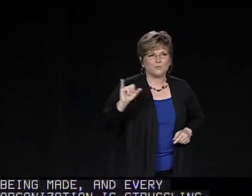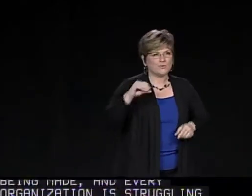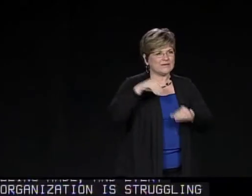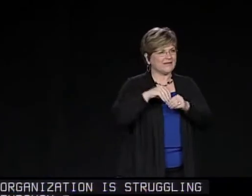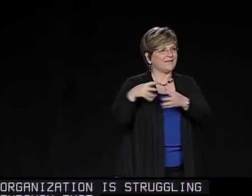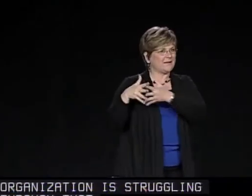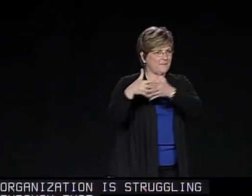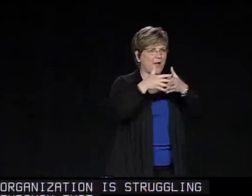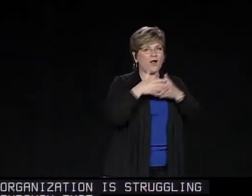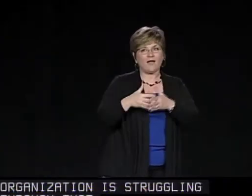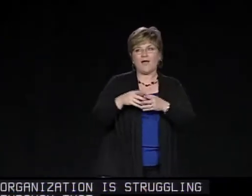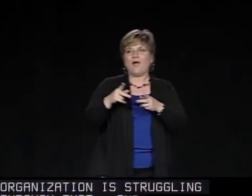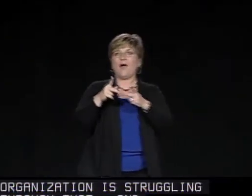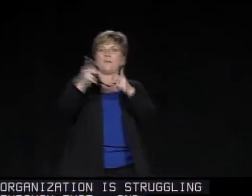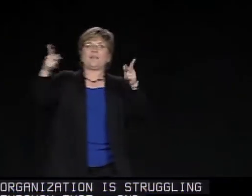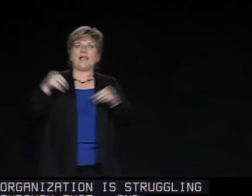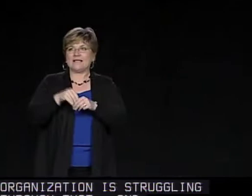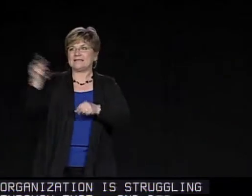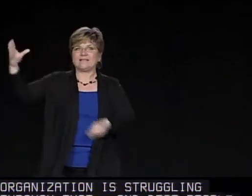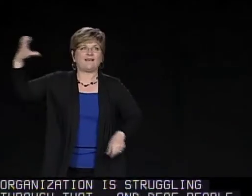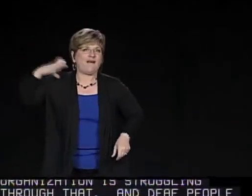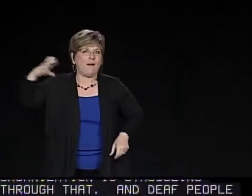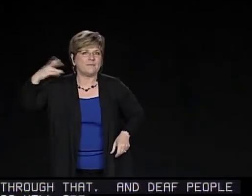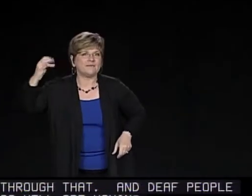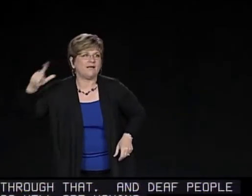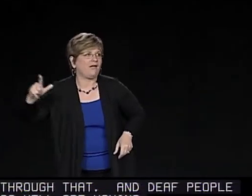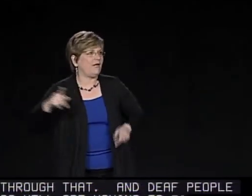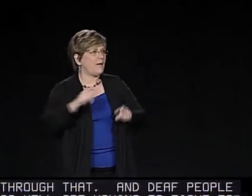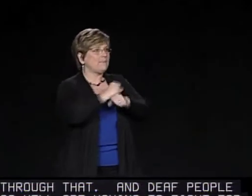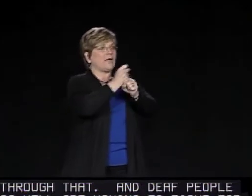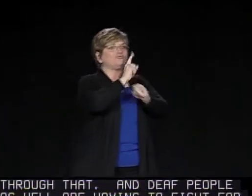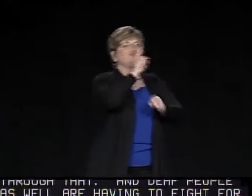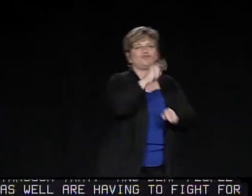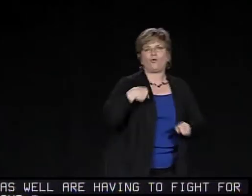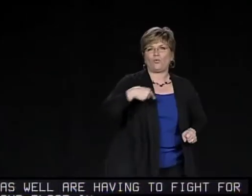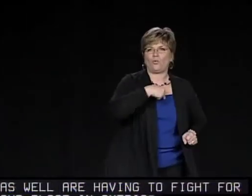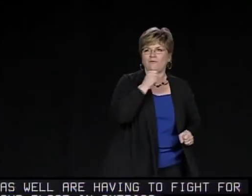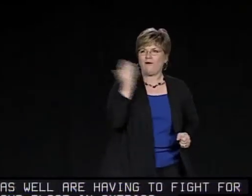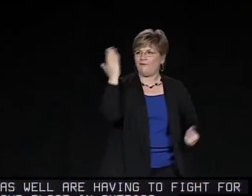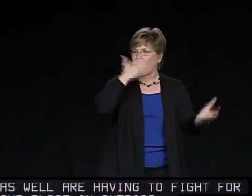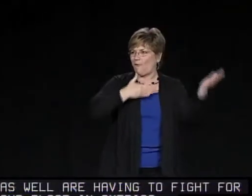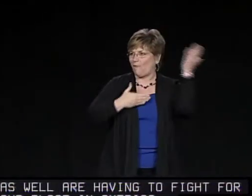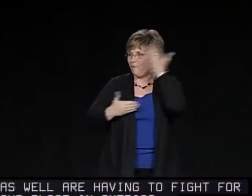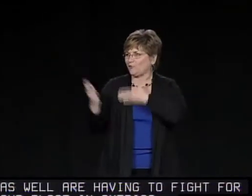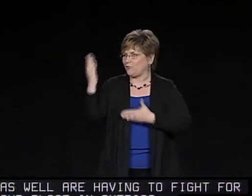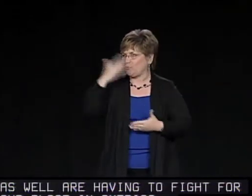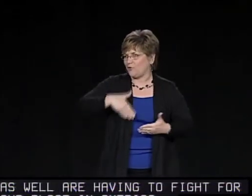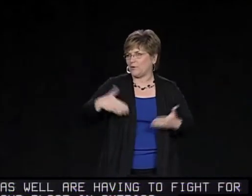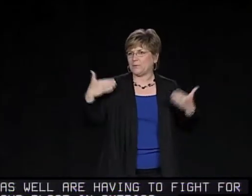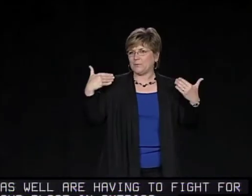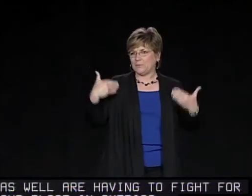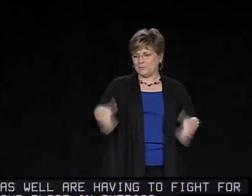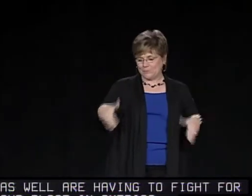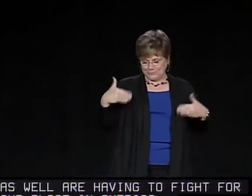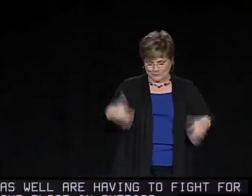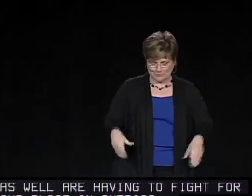well are having to fight for our place in America. Our place at Capitol Hill to make sure that we are not overlooked.